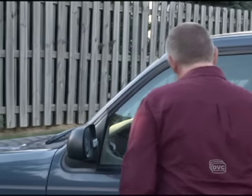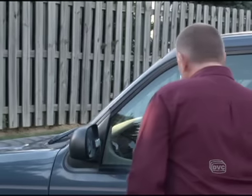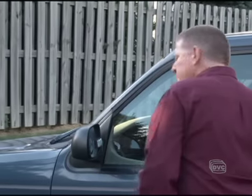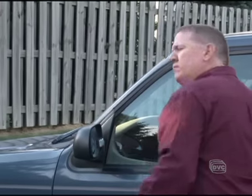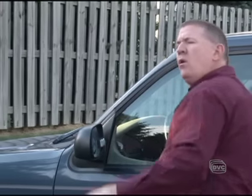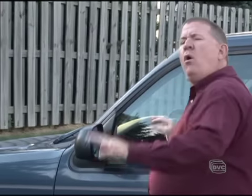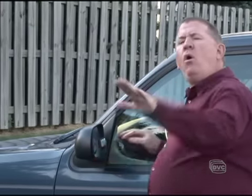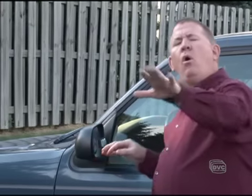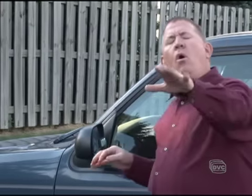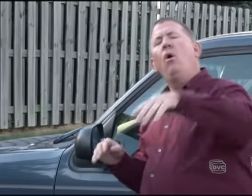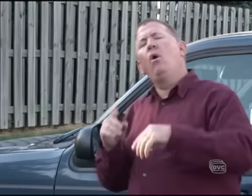Oh, one more thing.